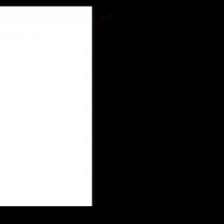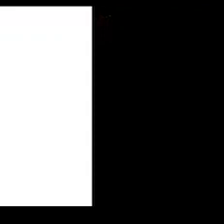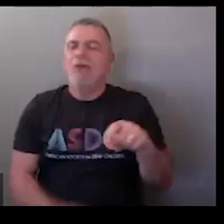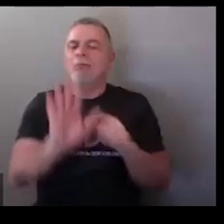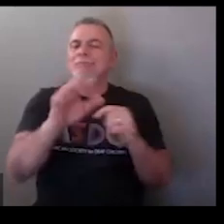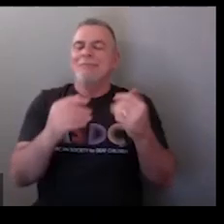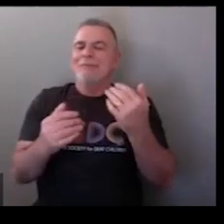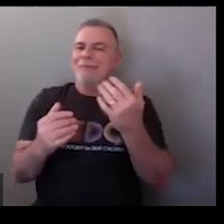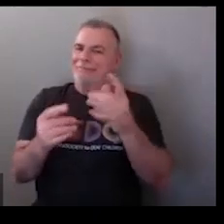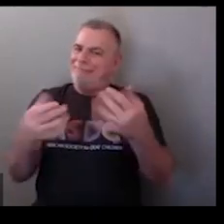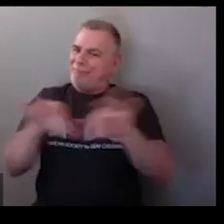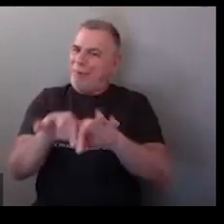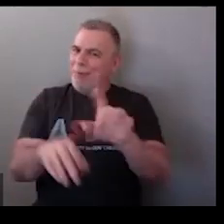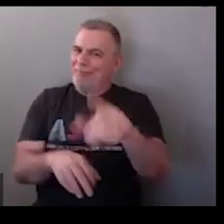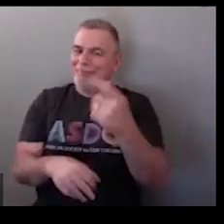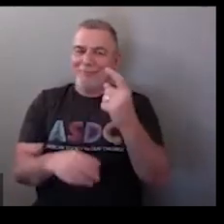so need okay